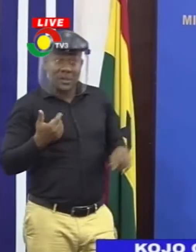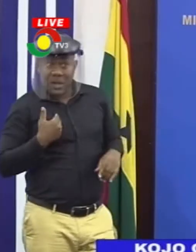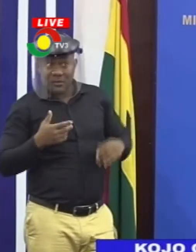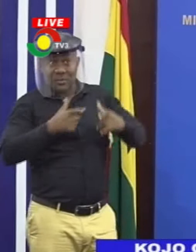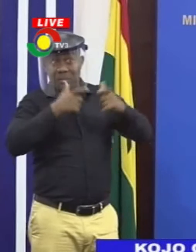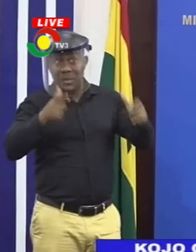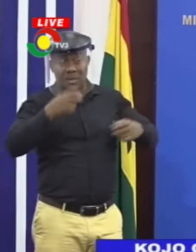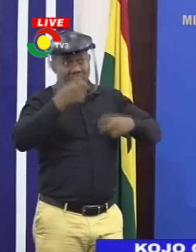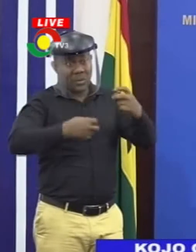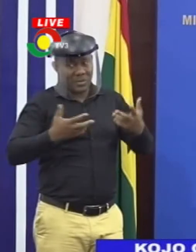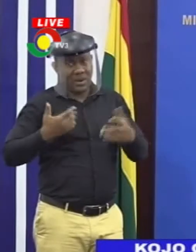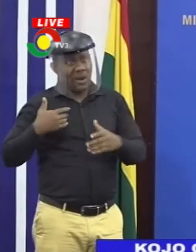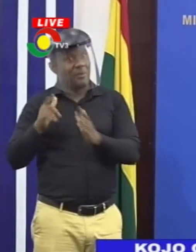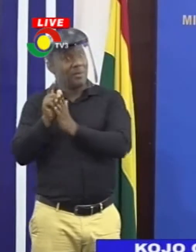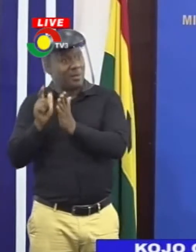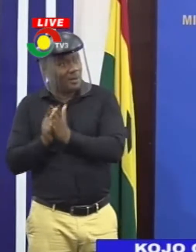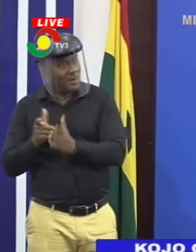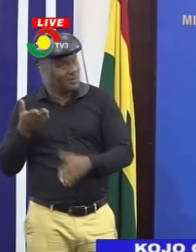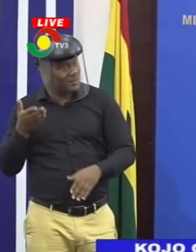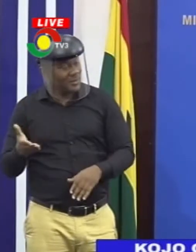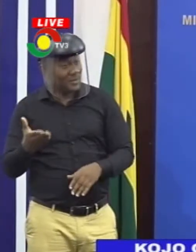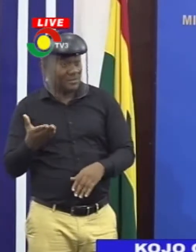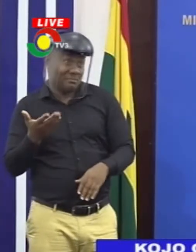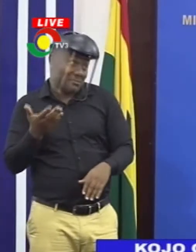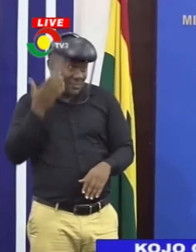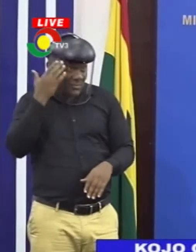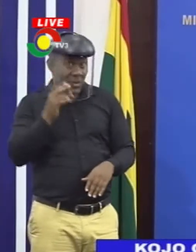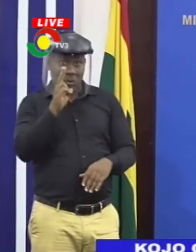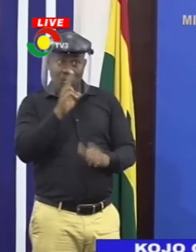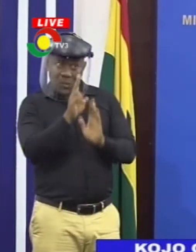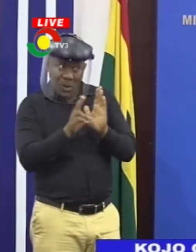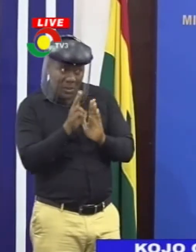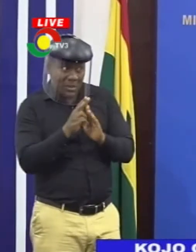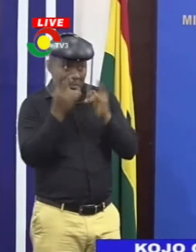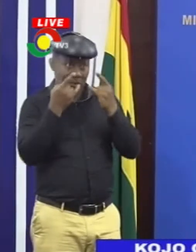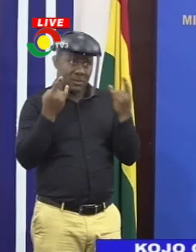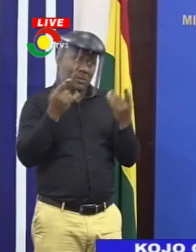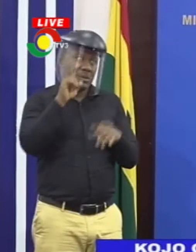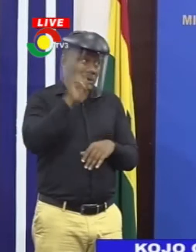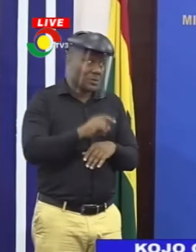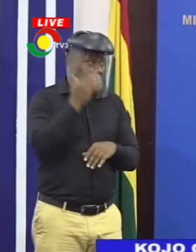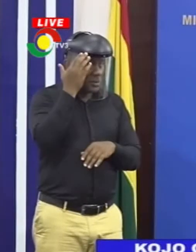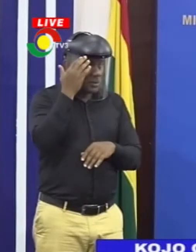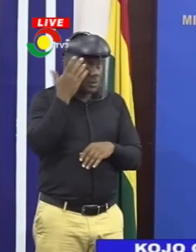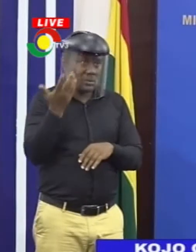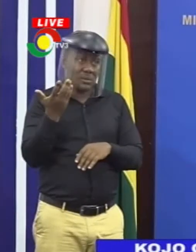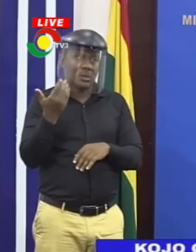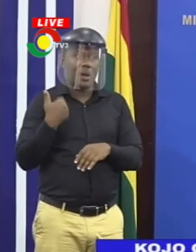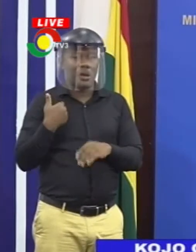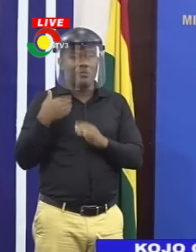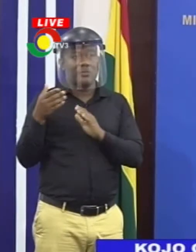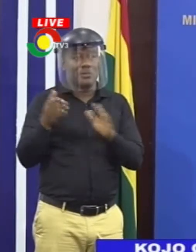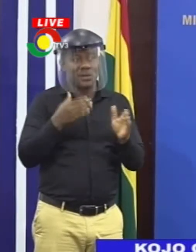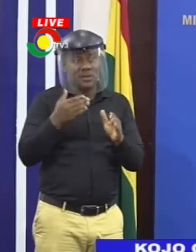problem, and because there's a law, you also know that if you know you can wear it for two hours, then make sure that you plan your outing for two hours,